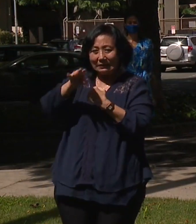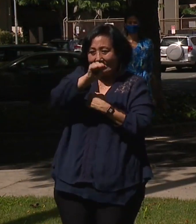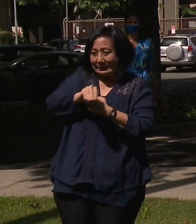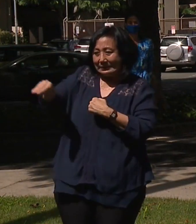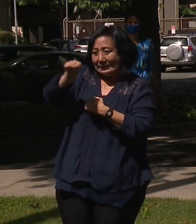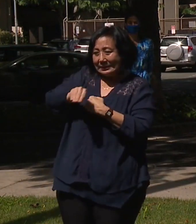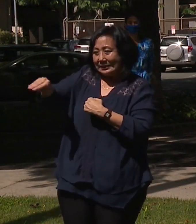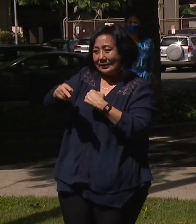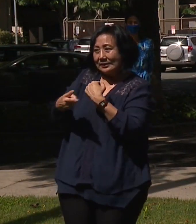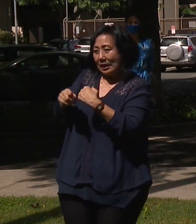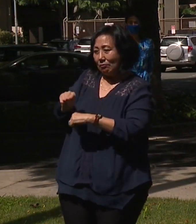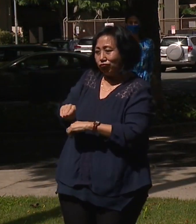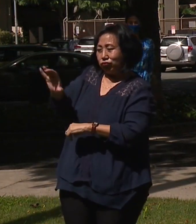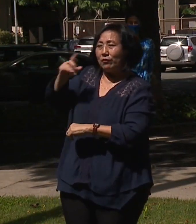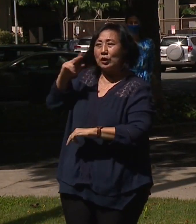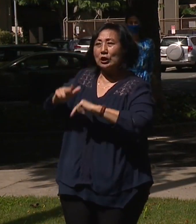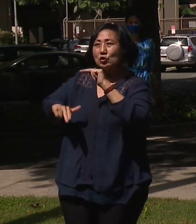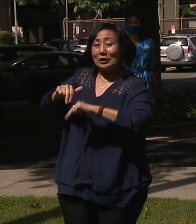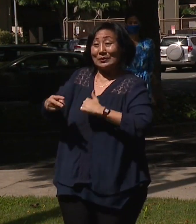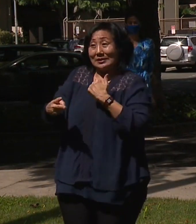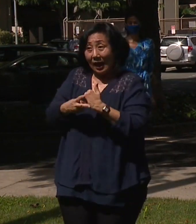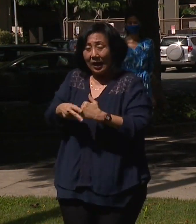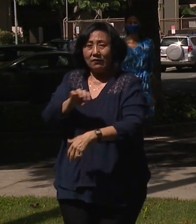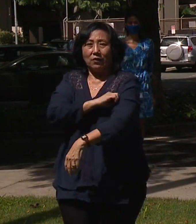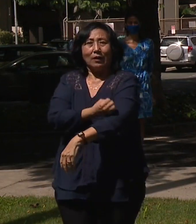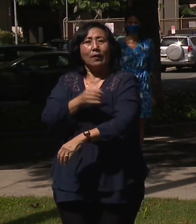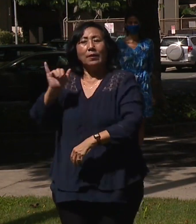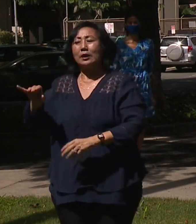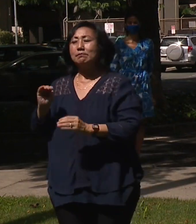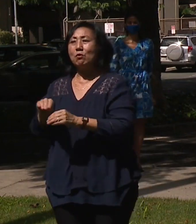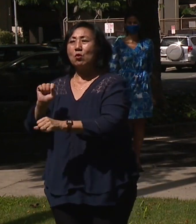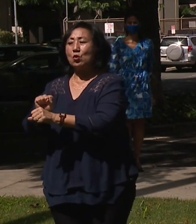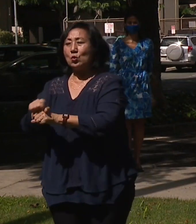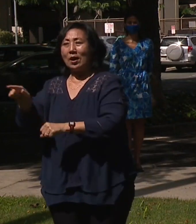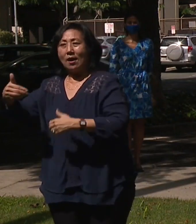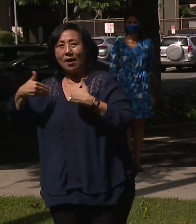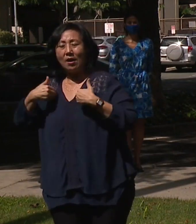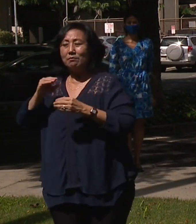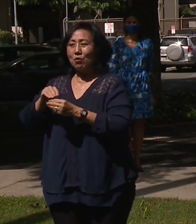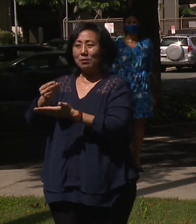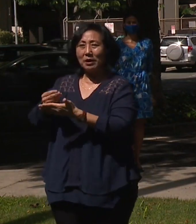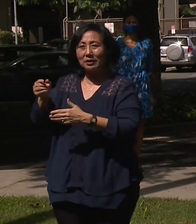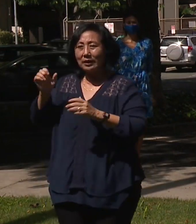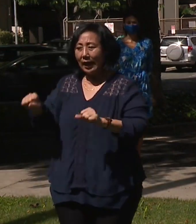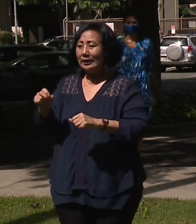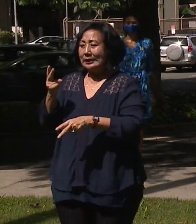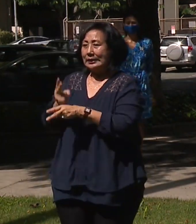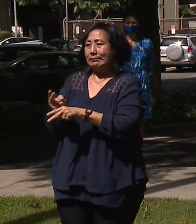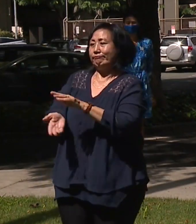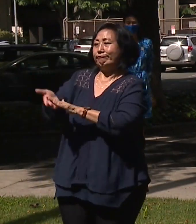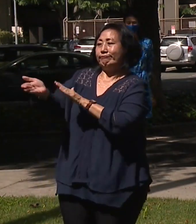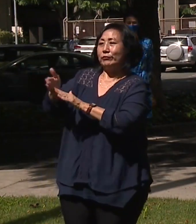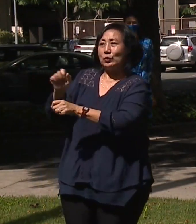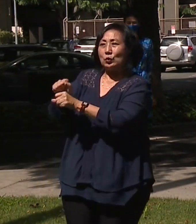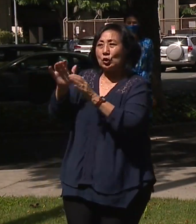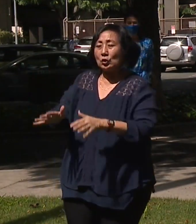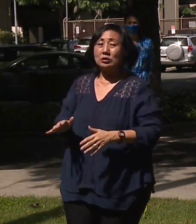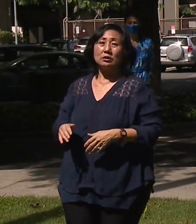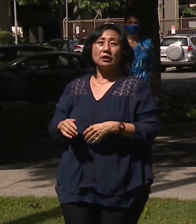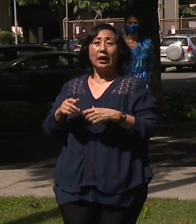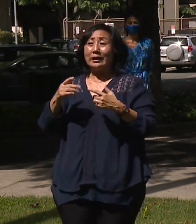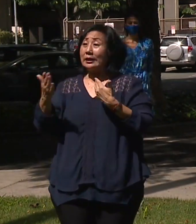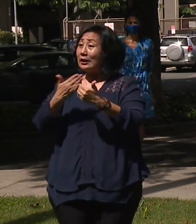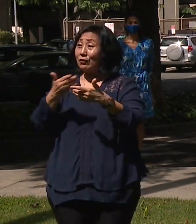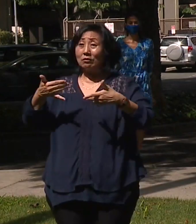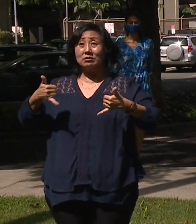a construction project here that saves energy is a job that we can have and then we can keep people working here even in the middle of a